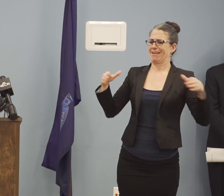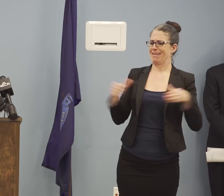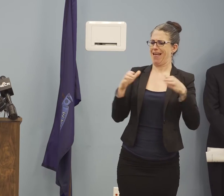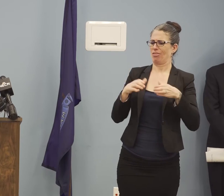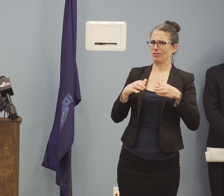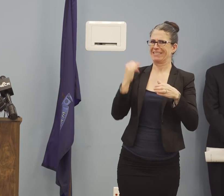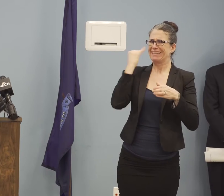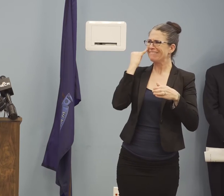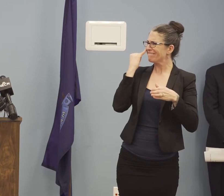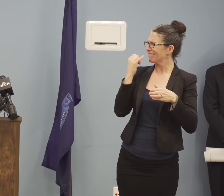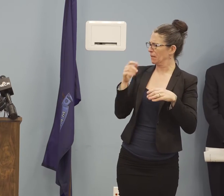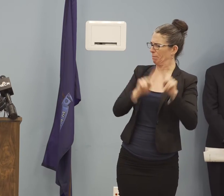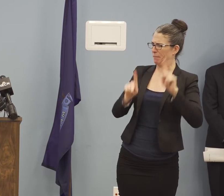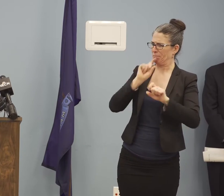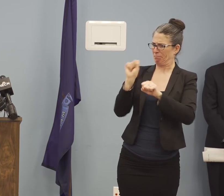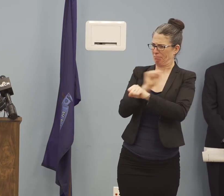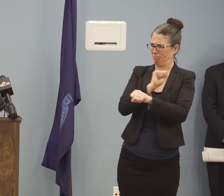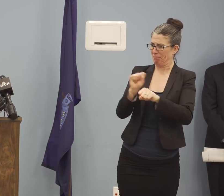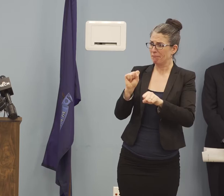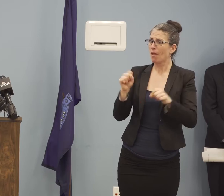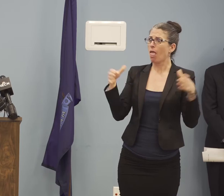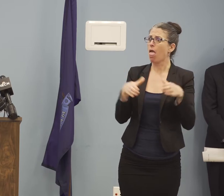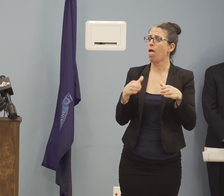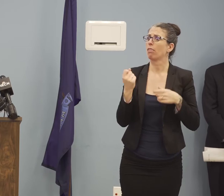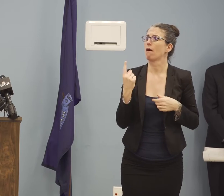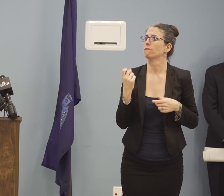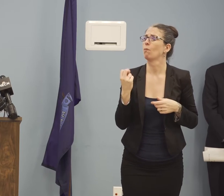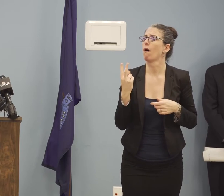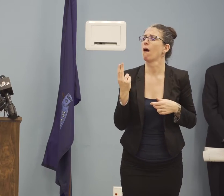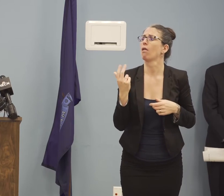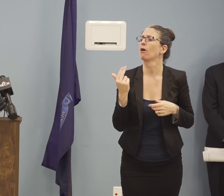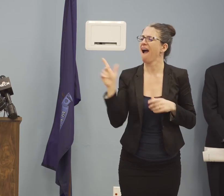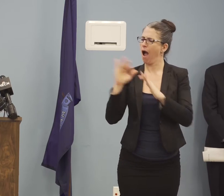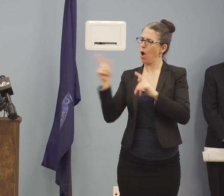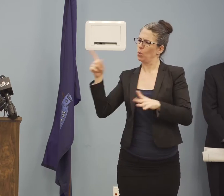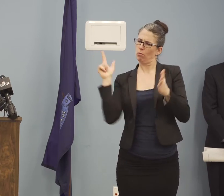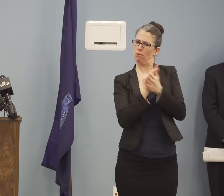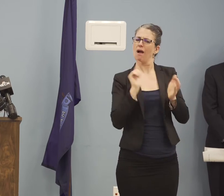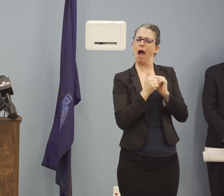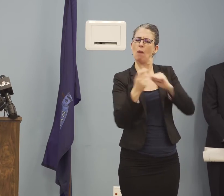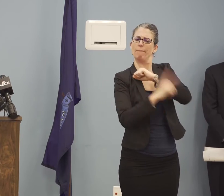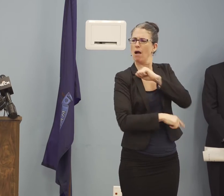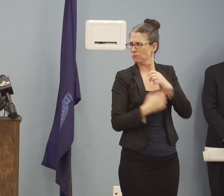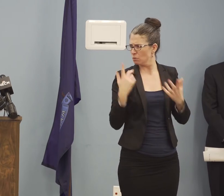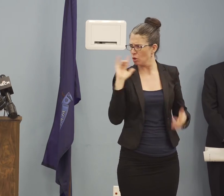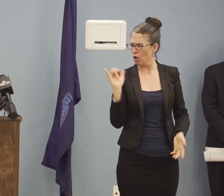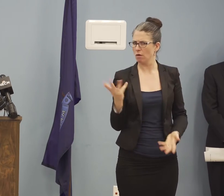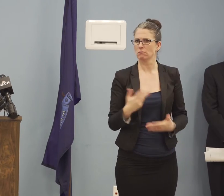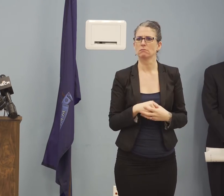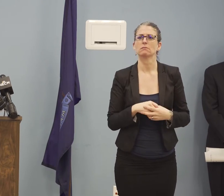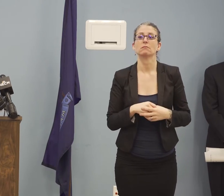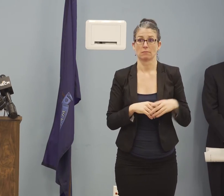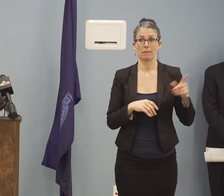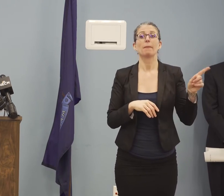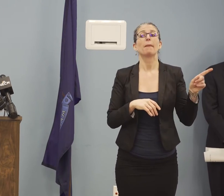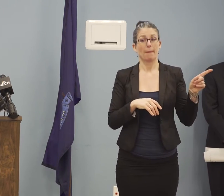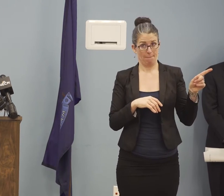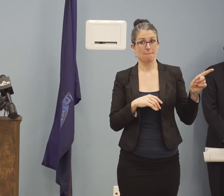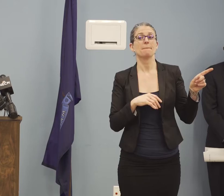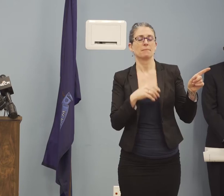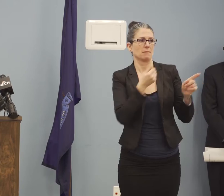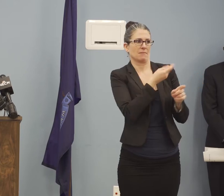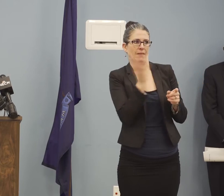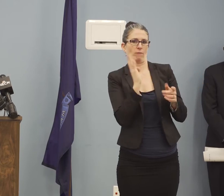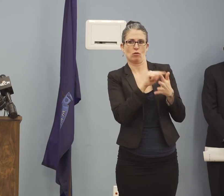There are a number of enforcement mechanisms. I don't need to go into them today. But the statutes and the emergency provisions in law give